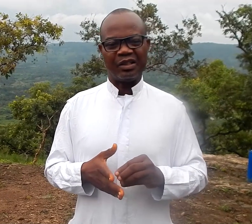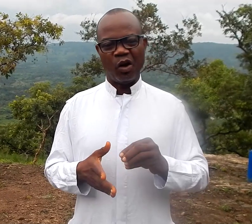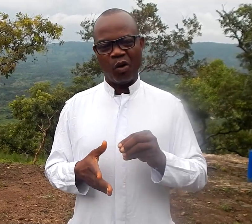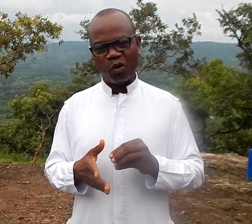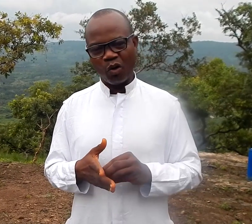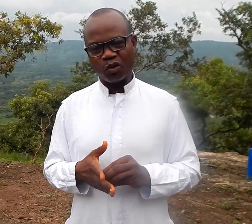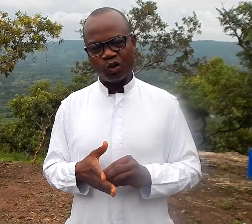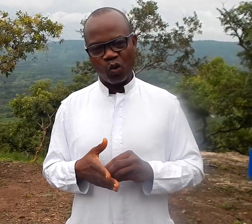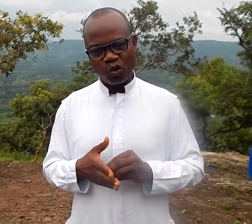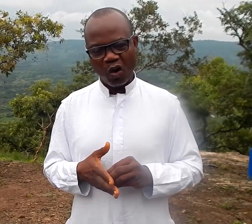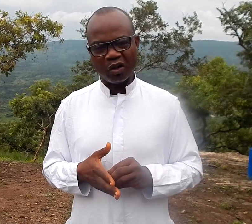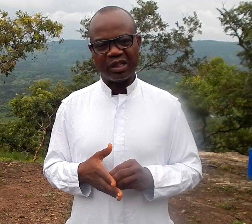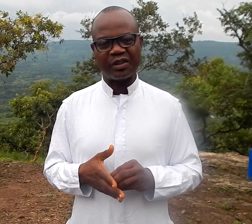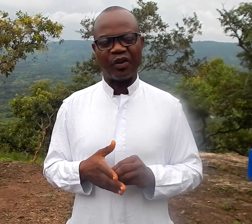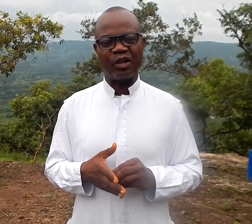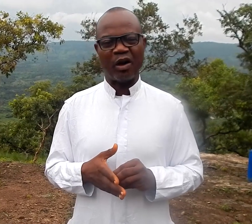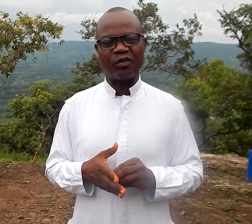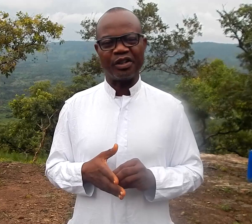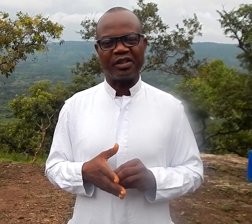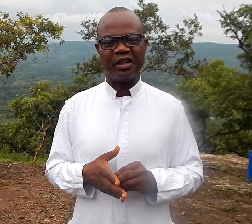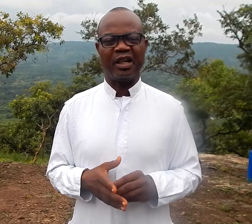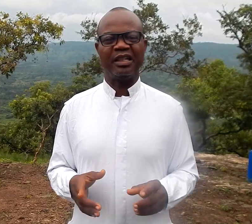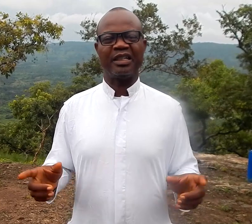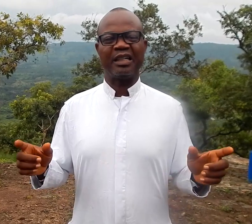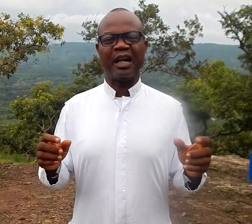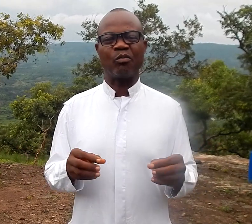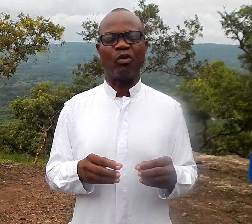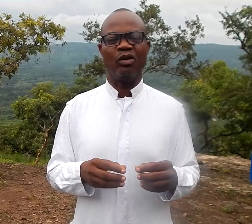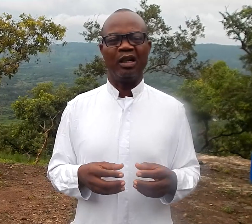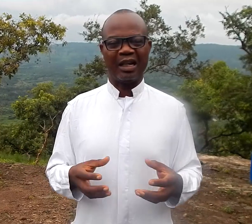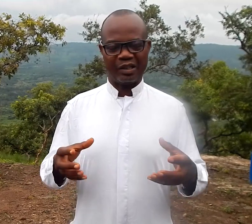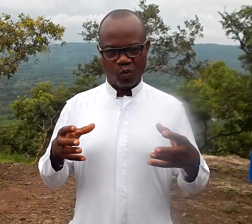in Israel, in not care of the Holy Spirit. This is